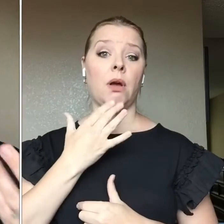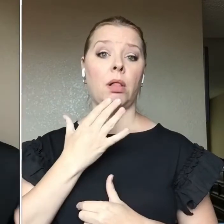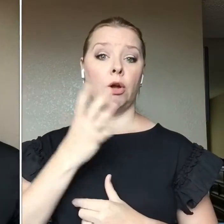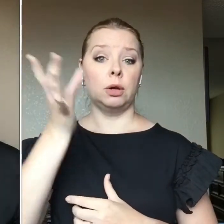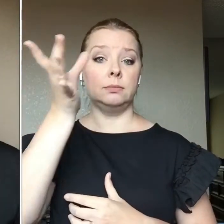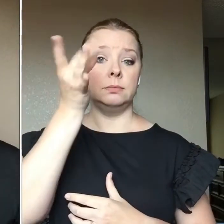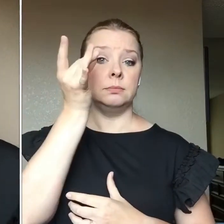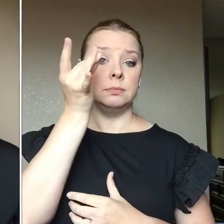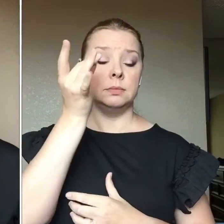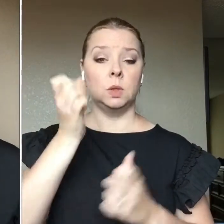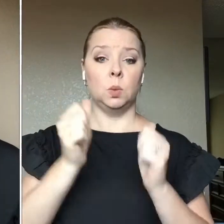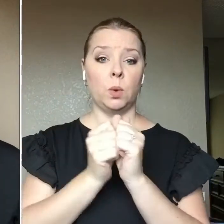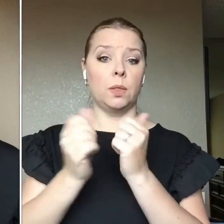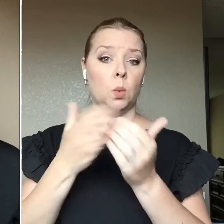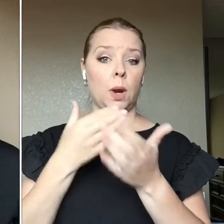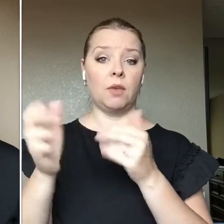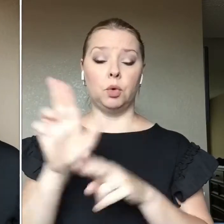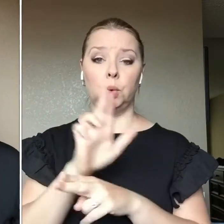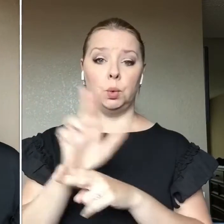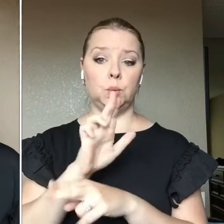whatever I'm using. Um,